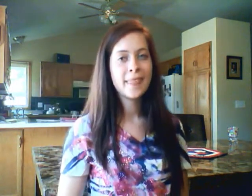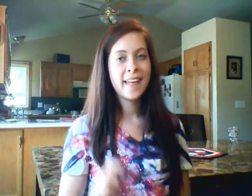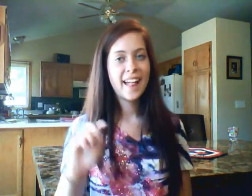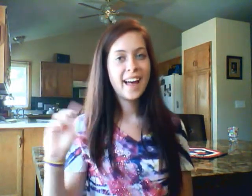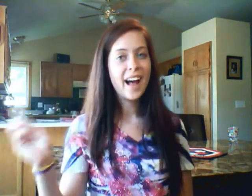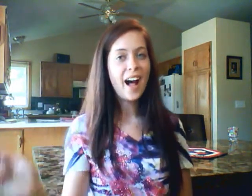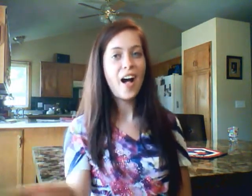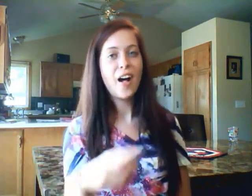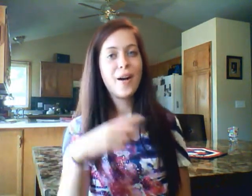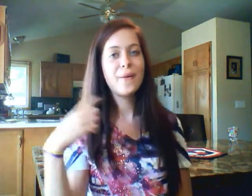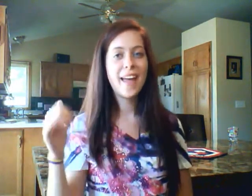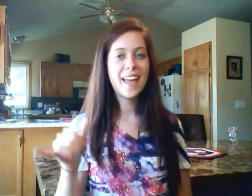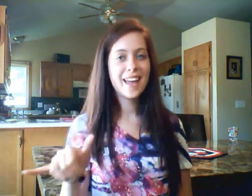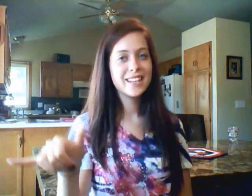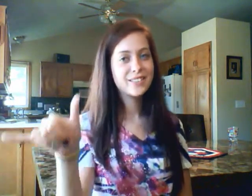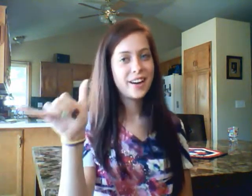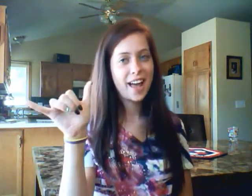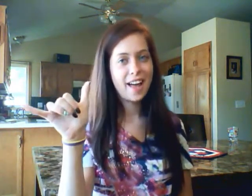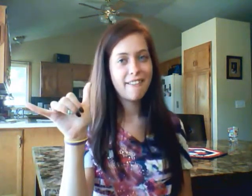Always, forever.